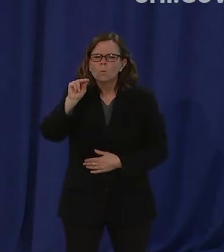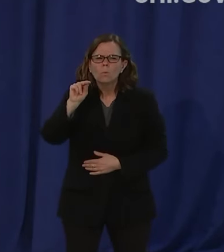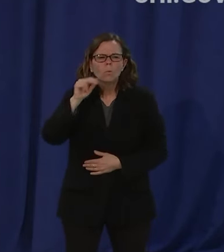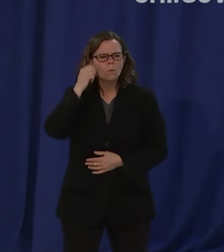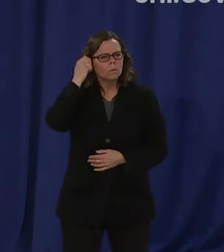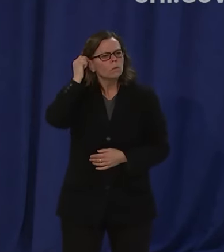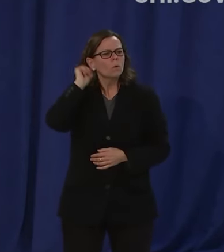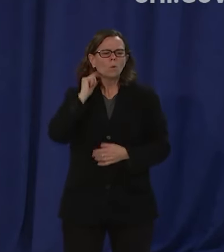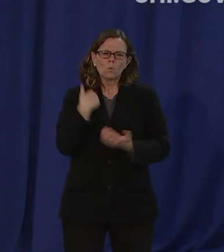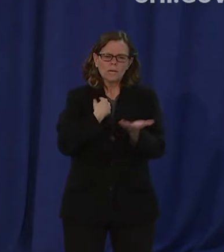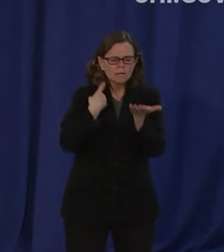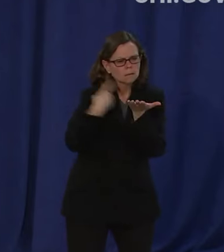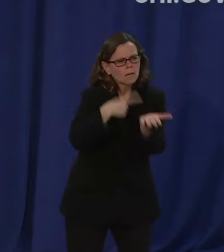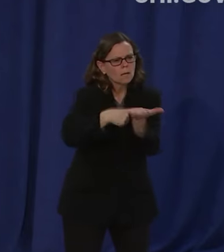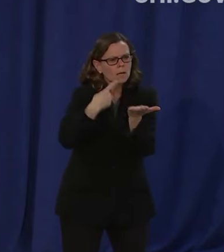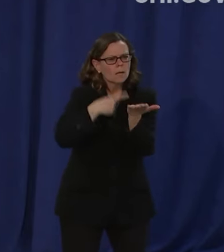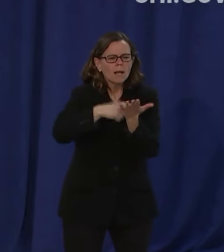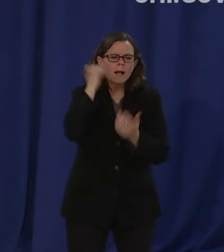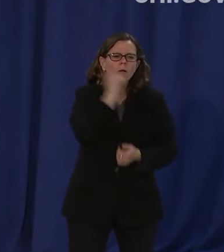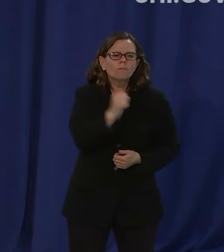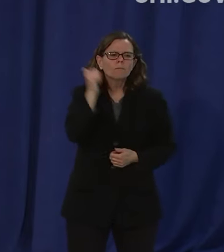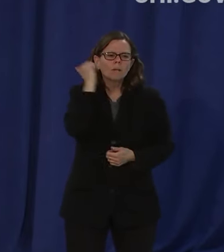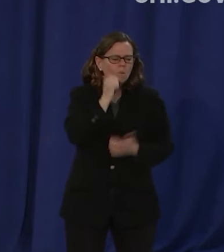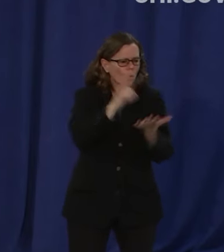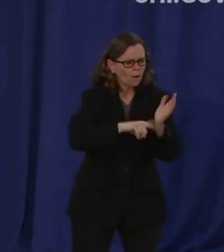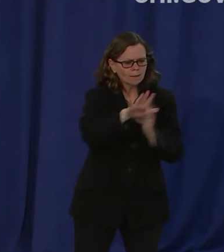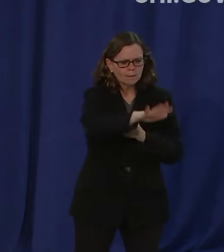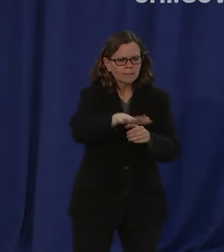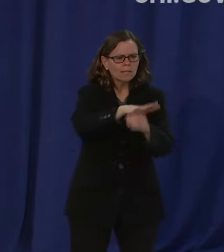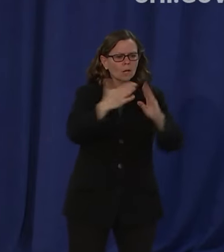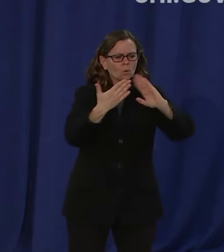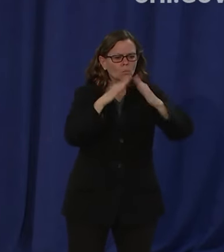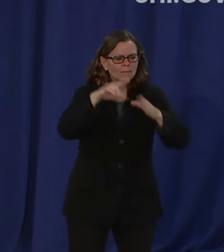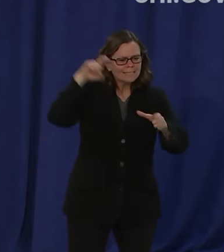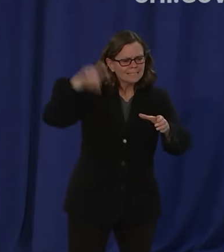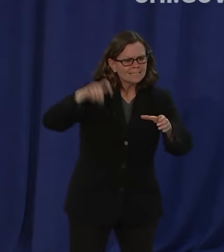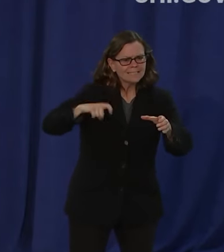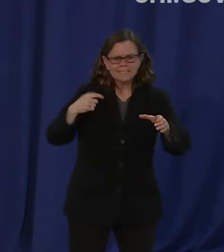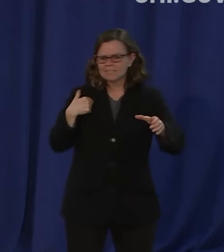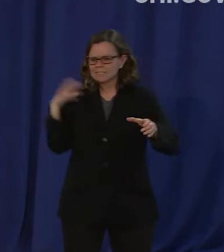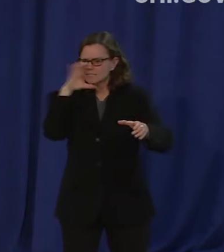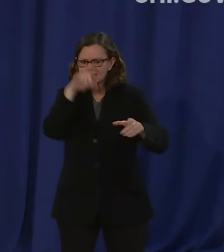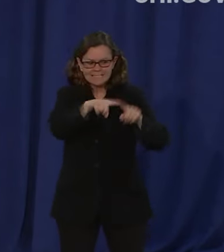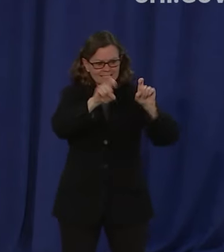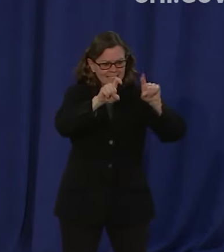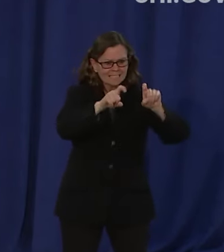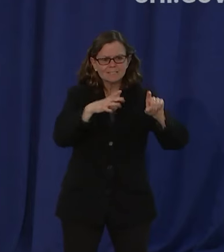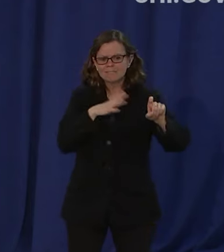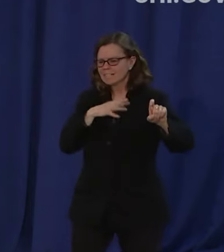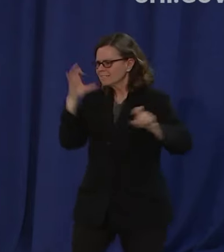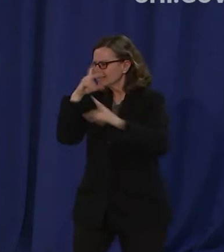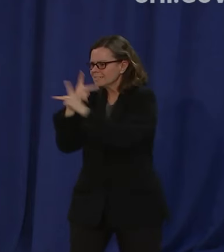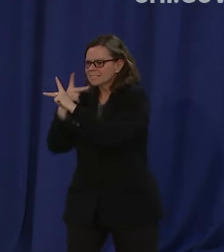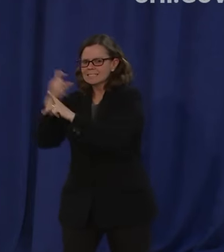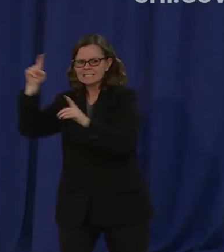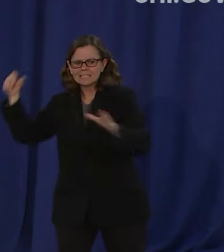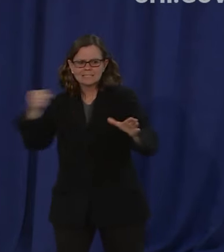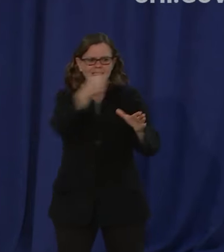talk extensively about the need for testing and we are leaving no stone unturned to expand the amount of